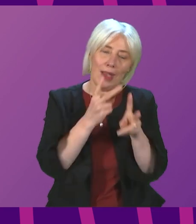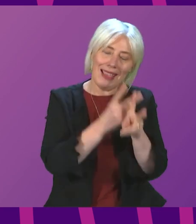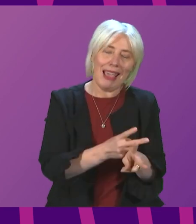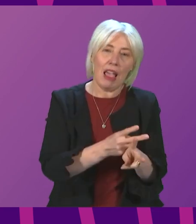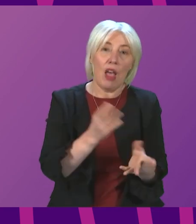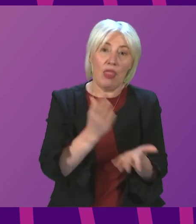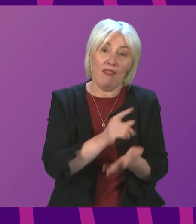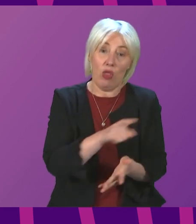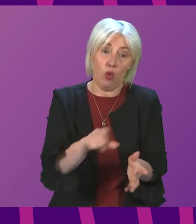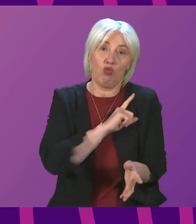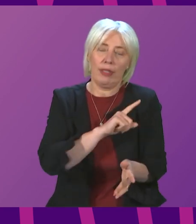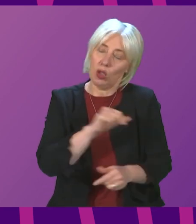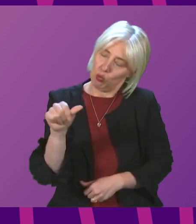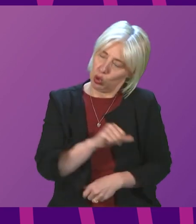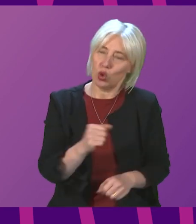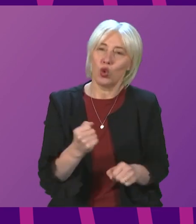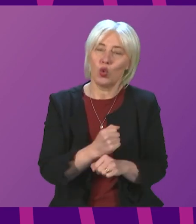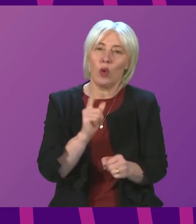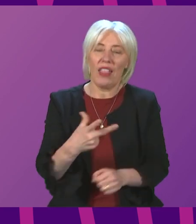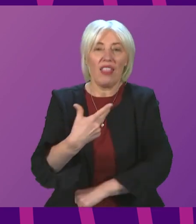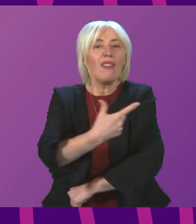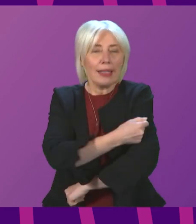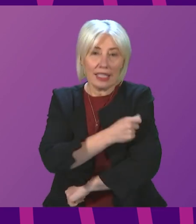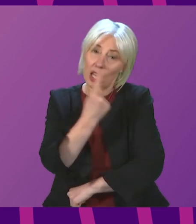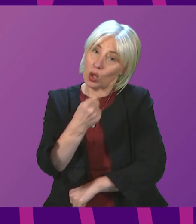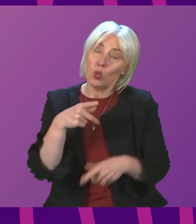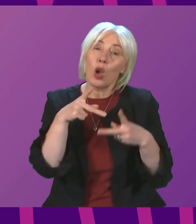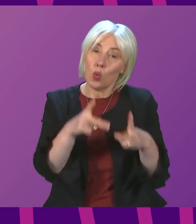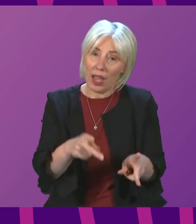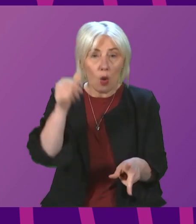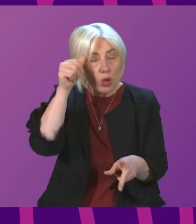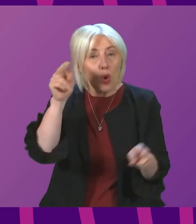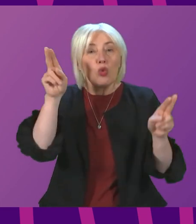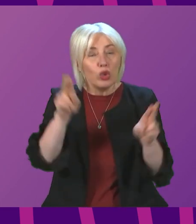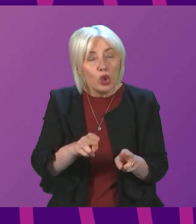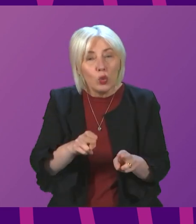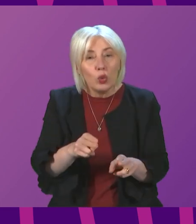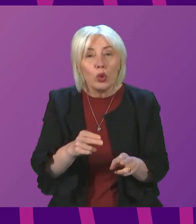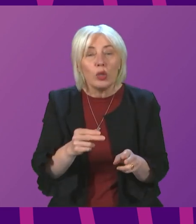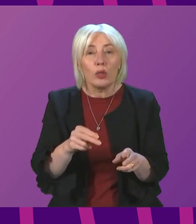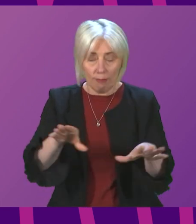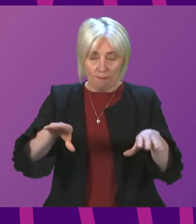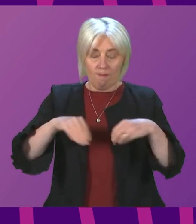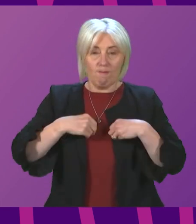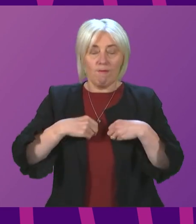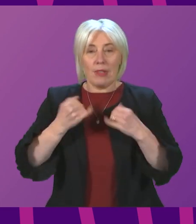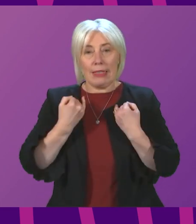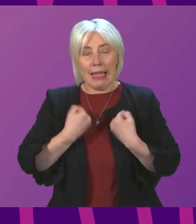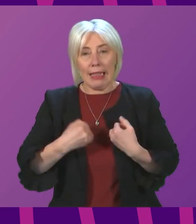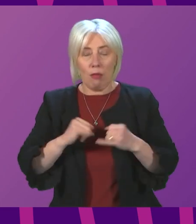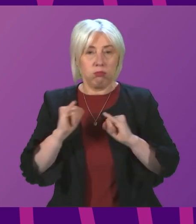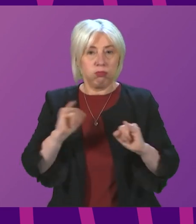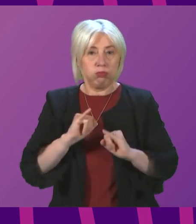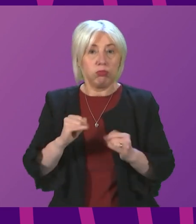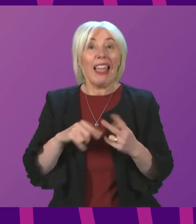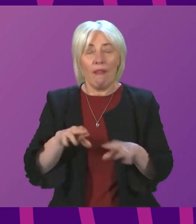reasons, we should do that. And right now, vaccination is one way that we know reduces our chances of getting seriously ill if we get this virus. So